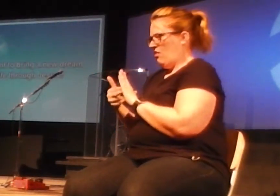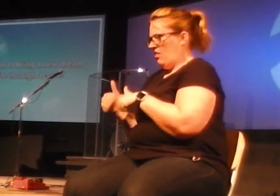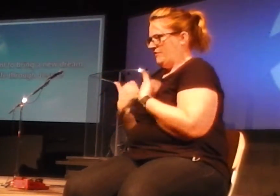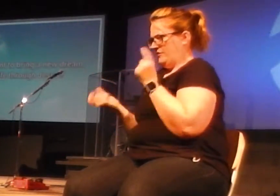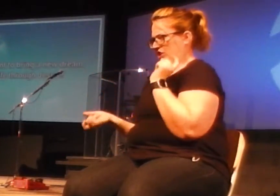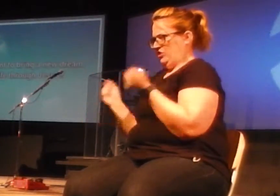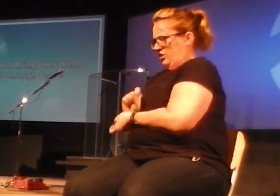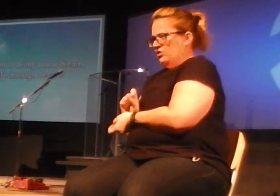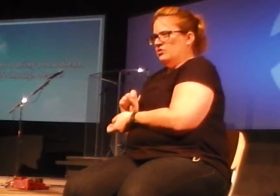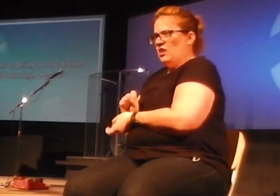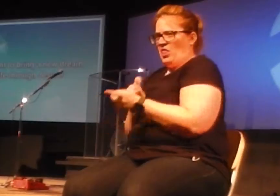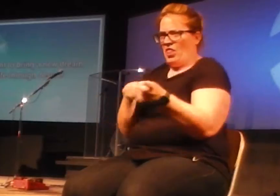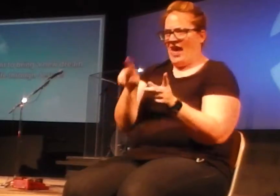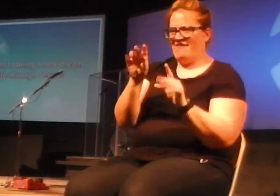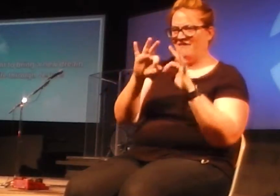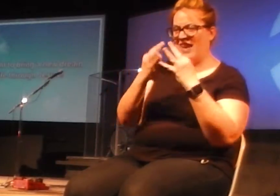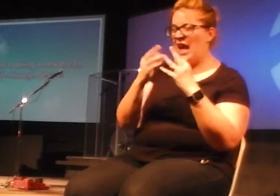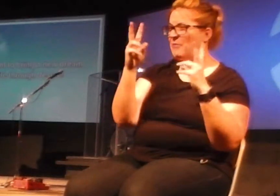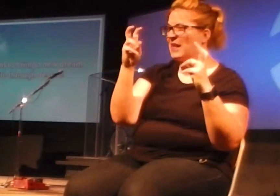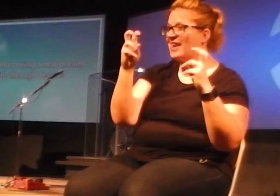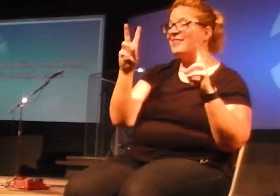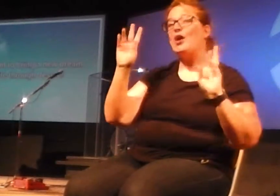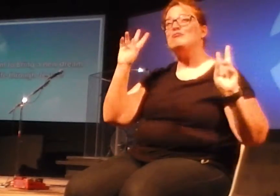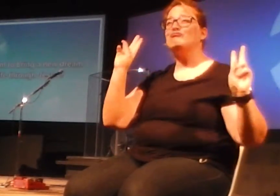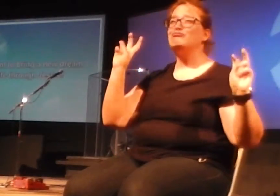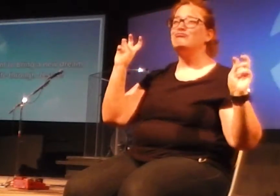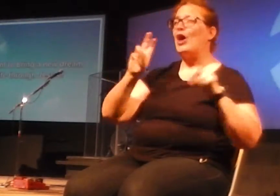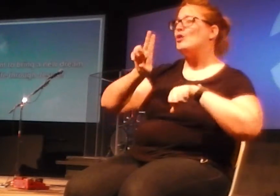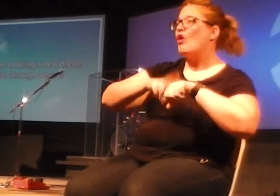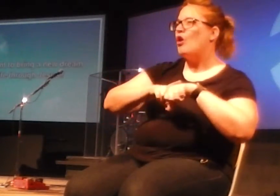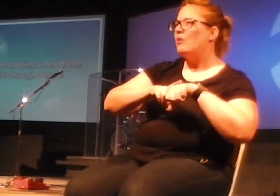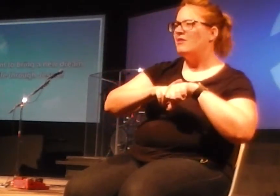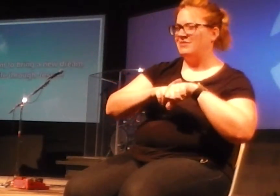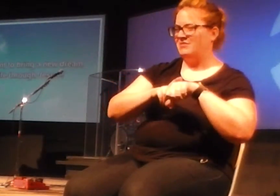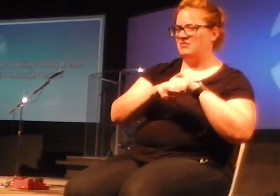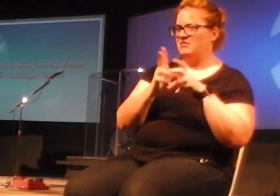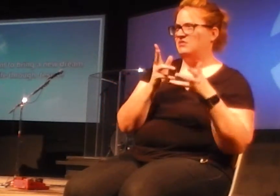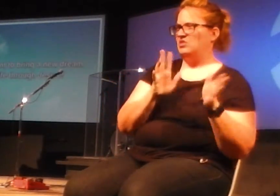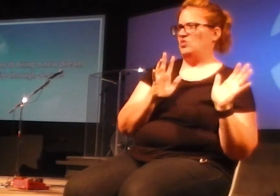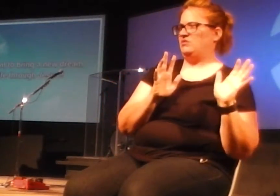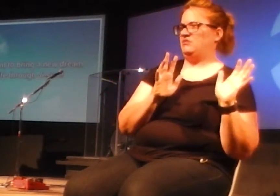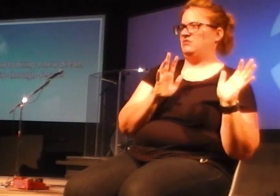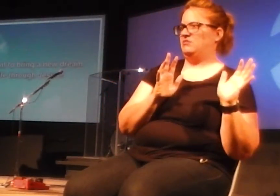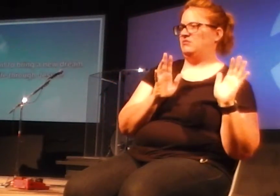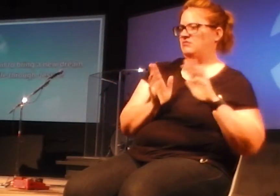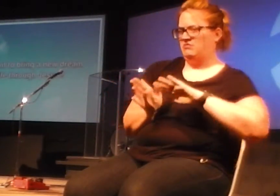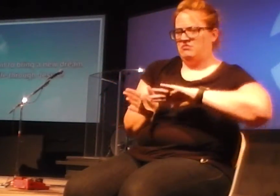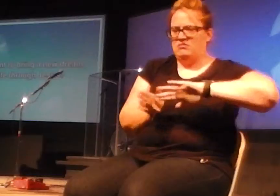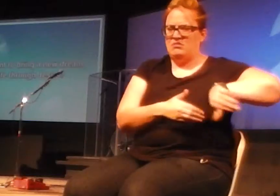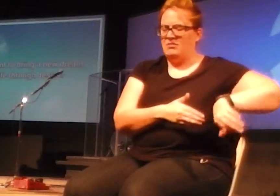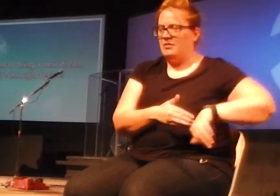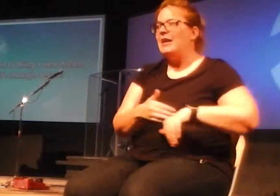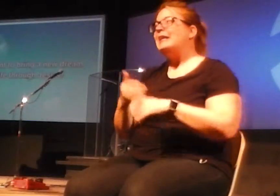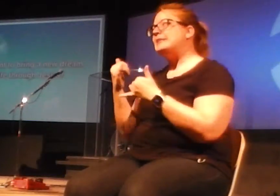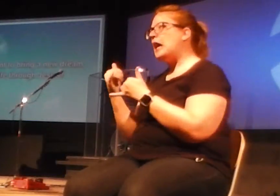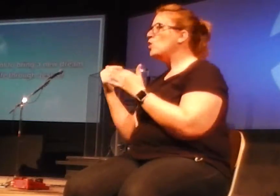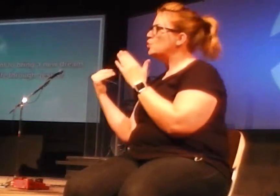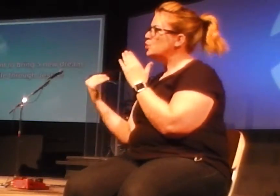That, that family, that version of our family is gone. It's time to get a new dream for our